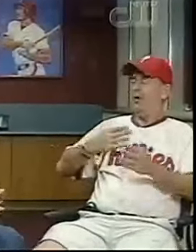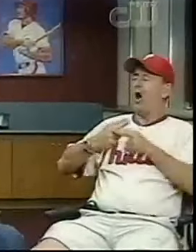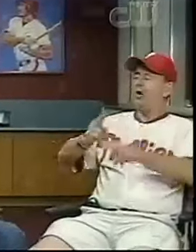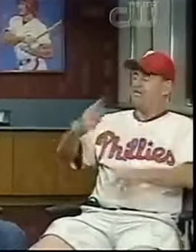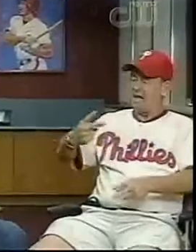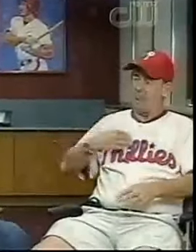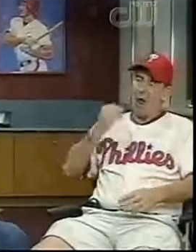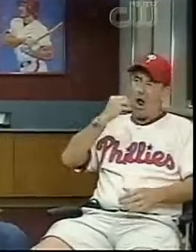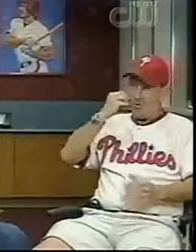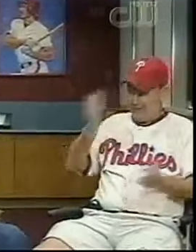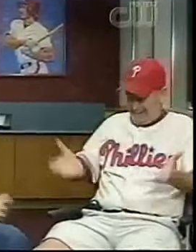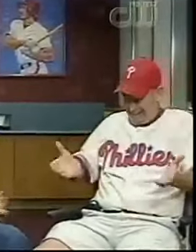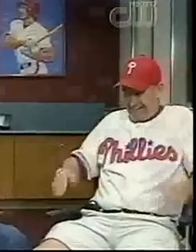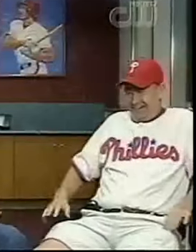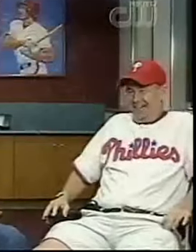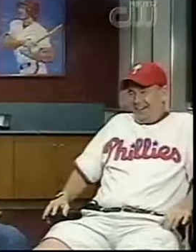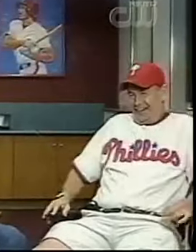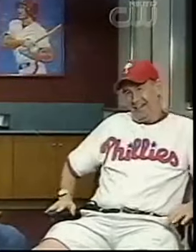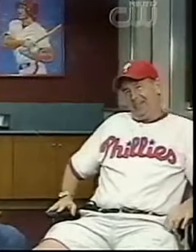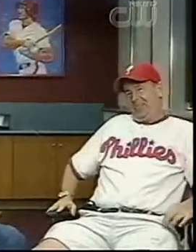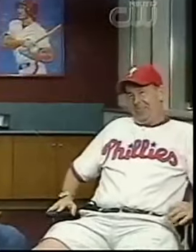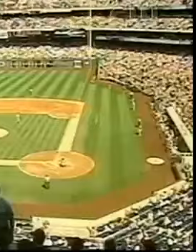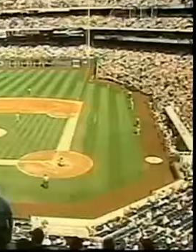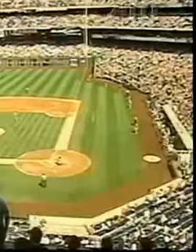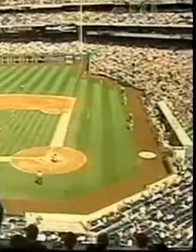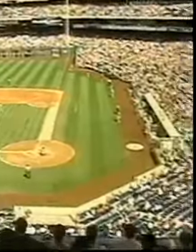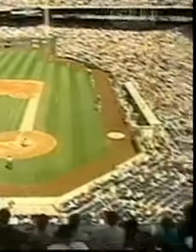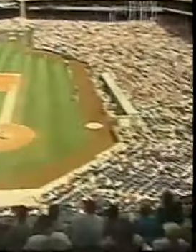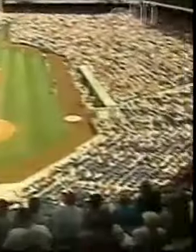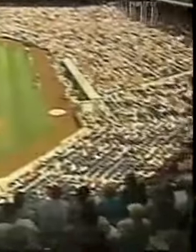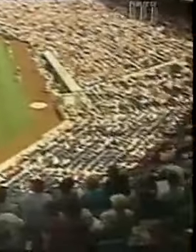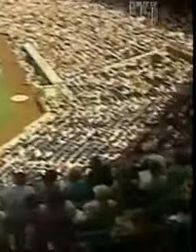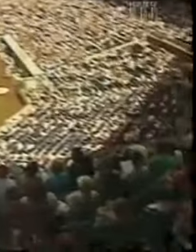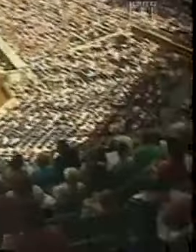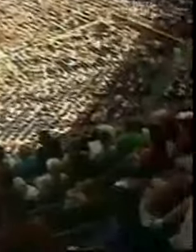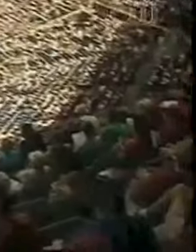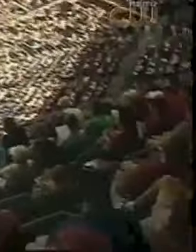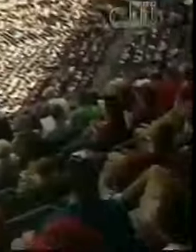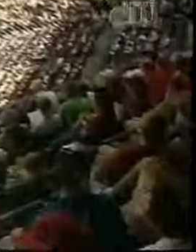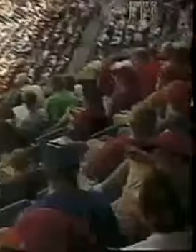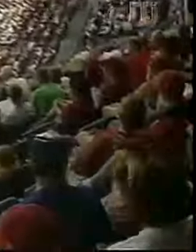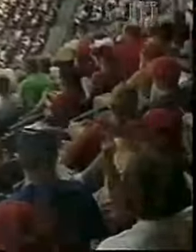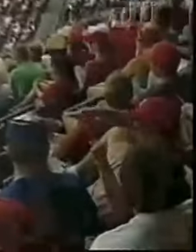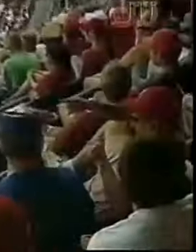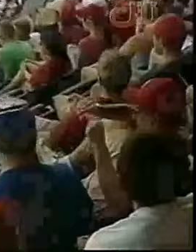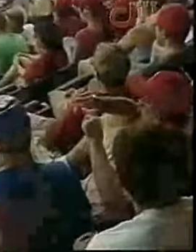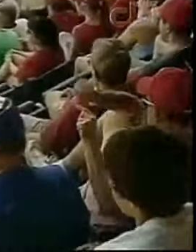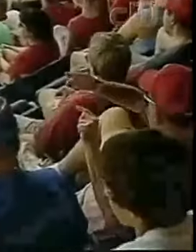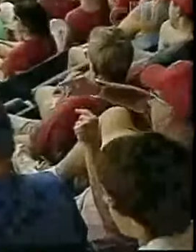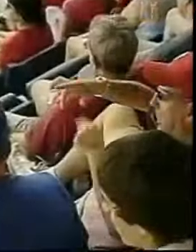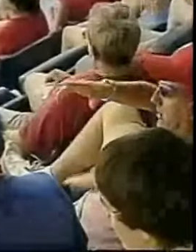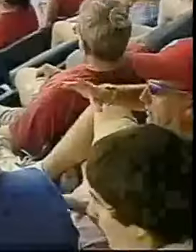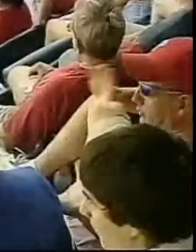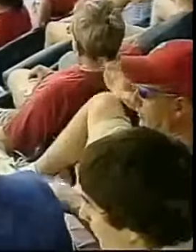.C. I really love it here. I call it my second home. I see the screen out in center field and I see all the names